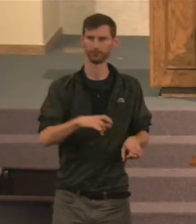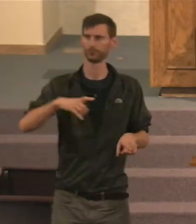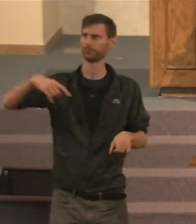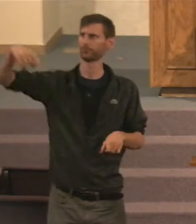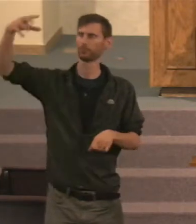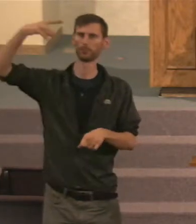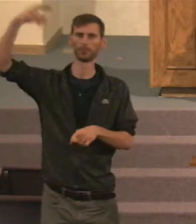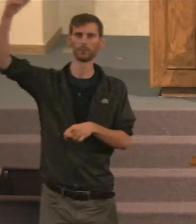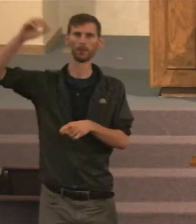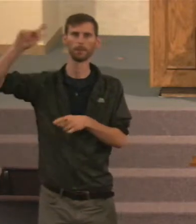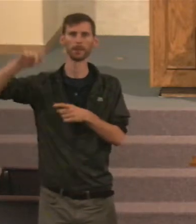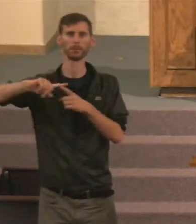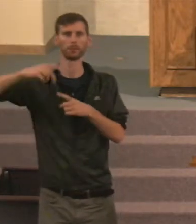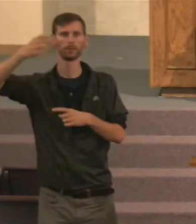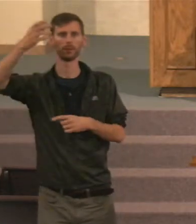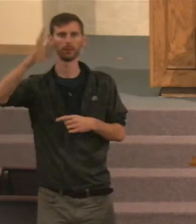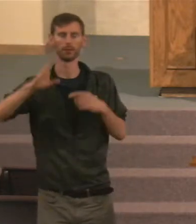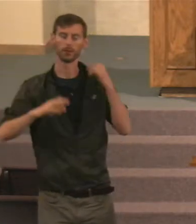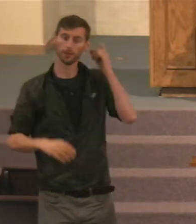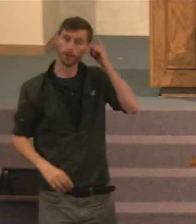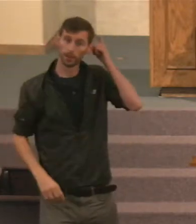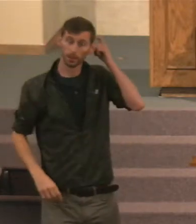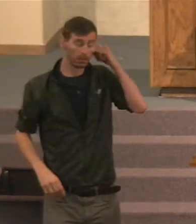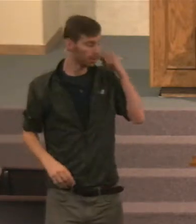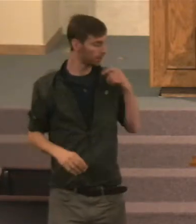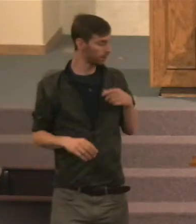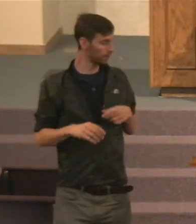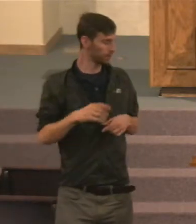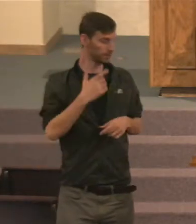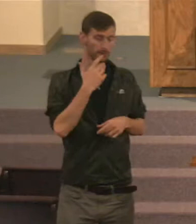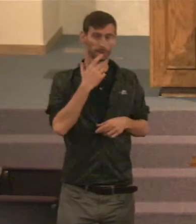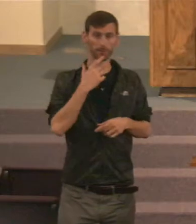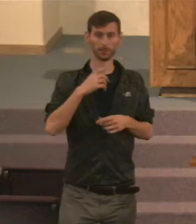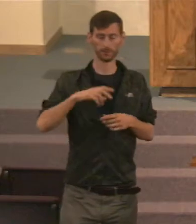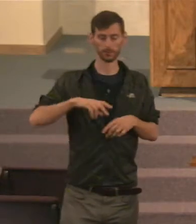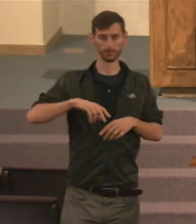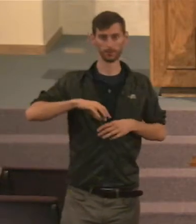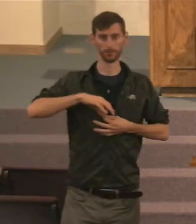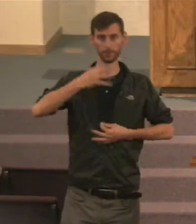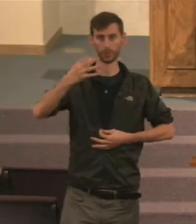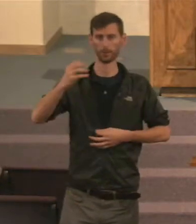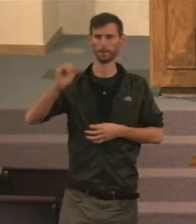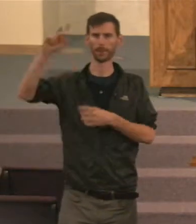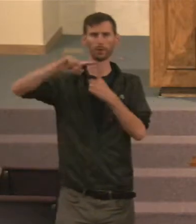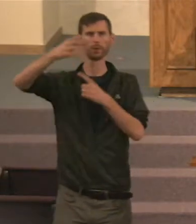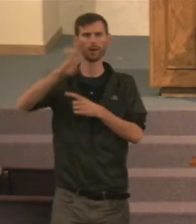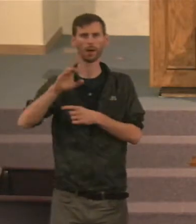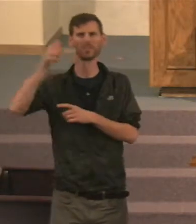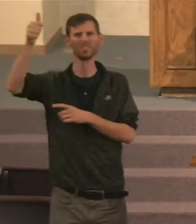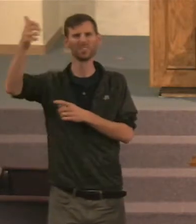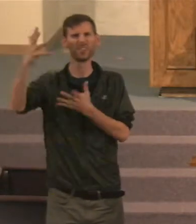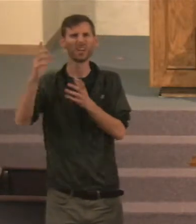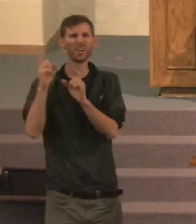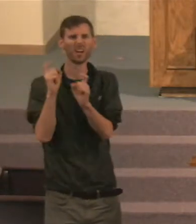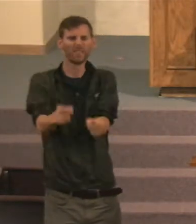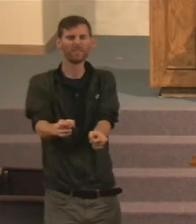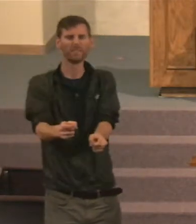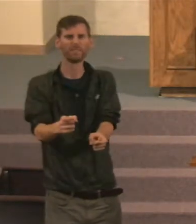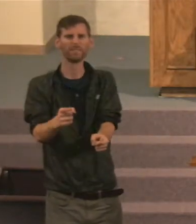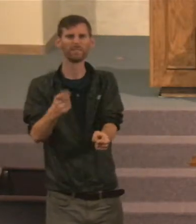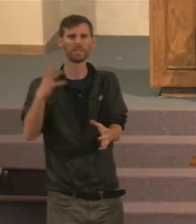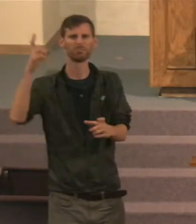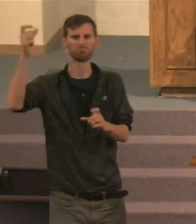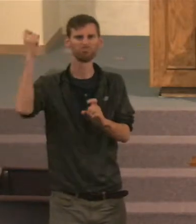As it talks about here, says, And the spirit returns to God, Who gave it. God's the one that gave that spirit to